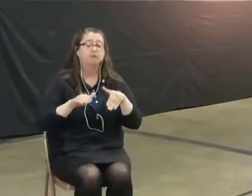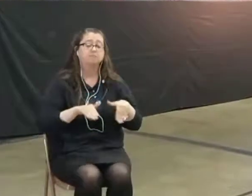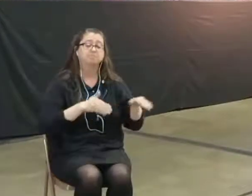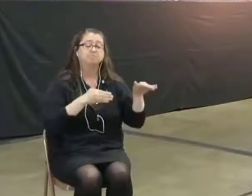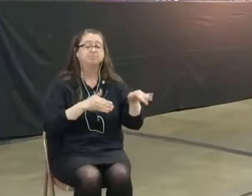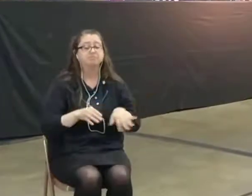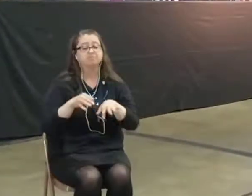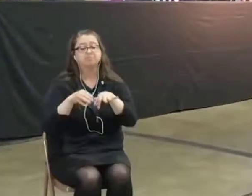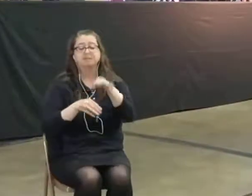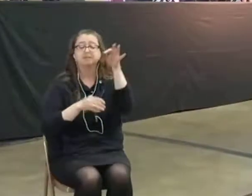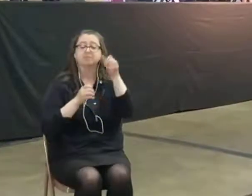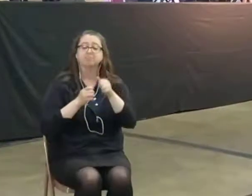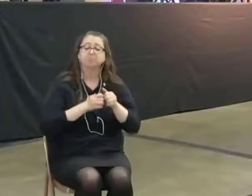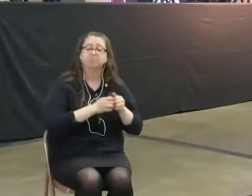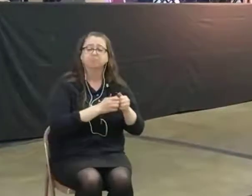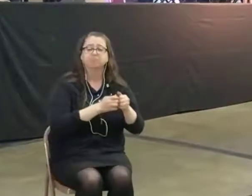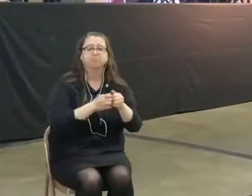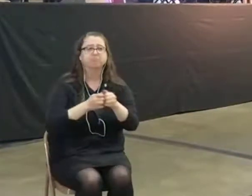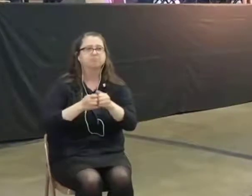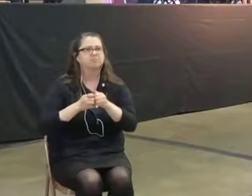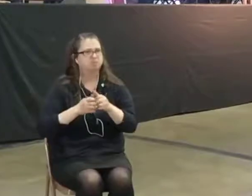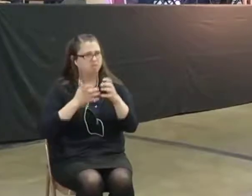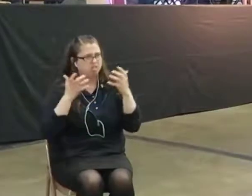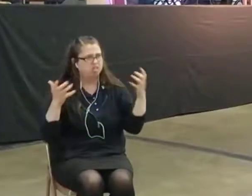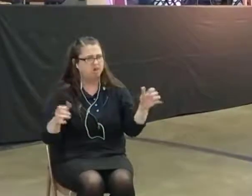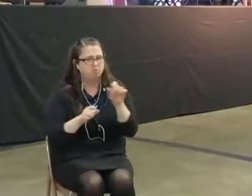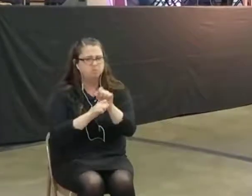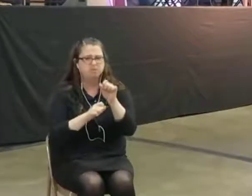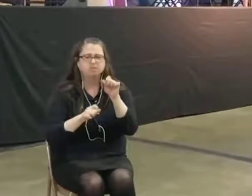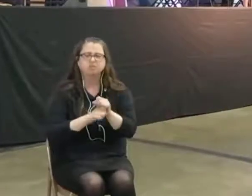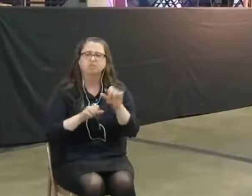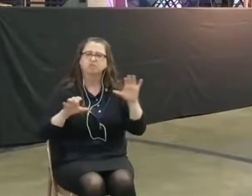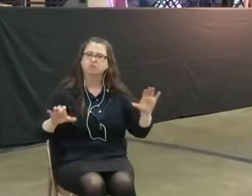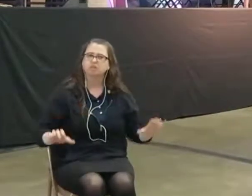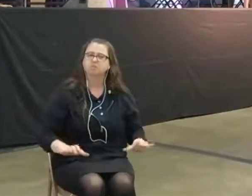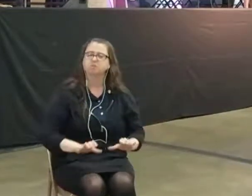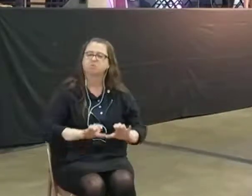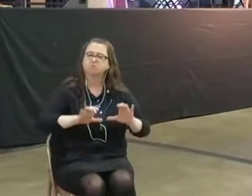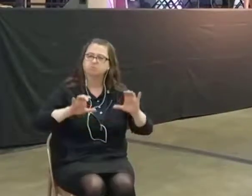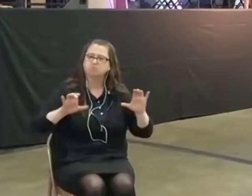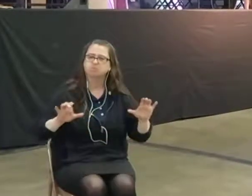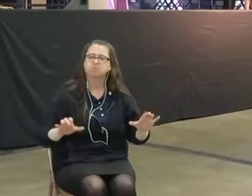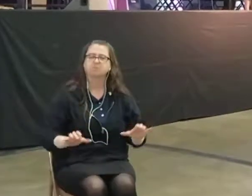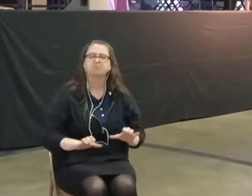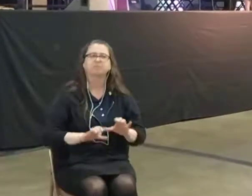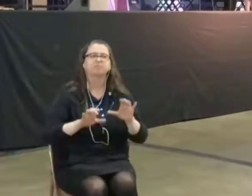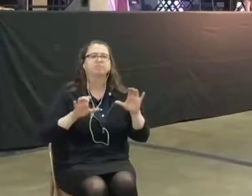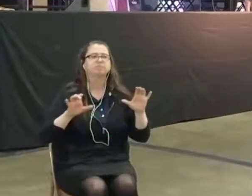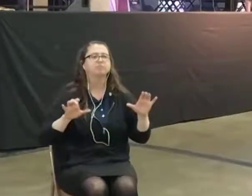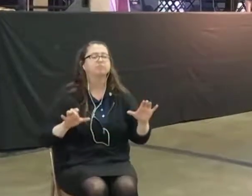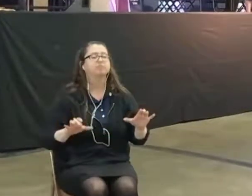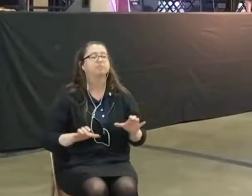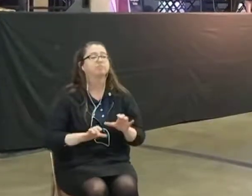spirit, there's what's truly done. We will come